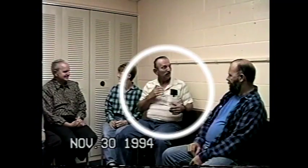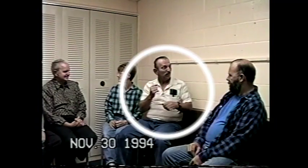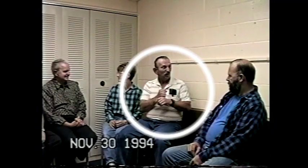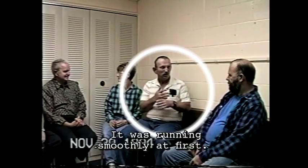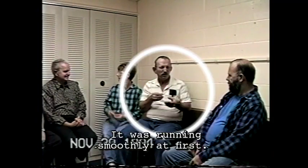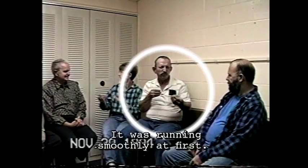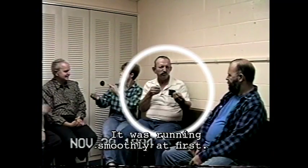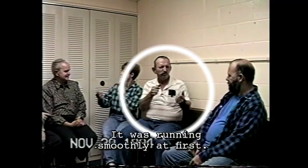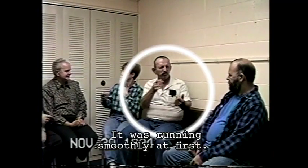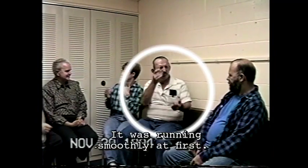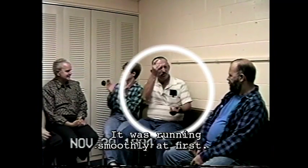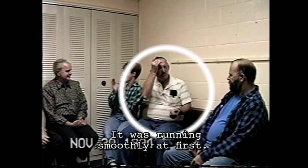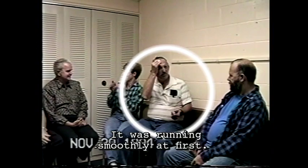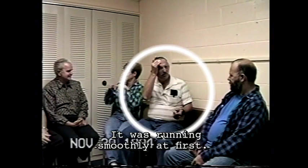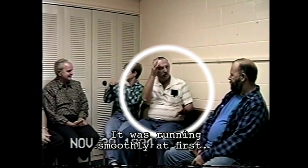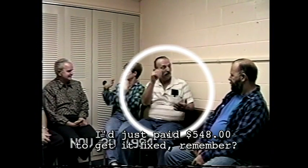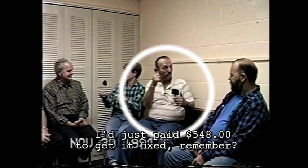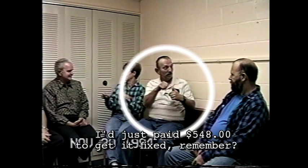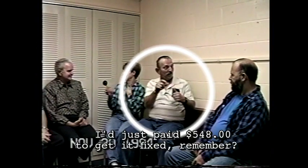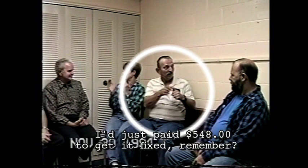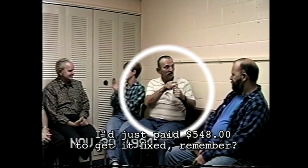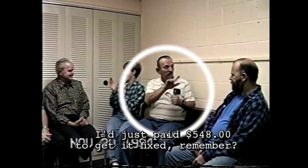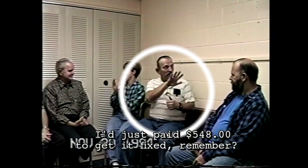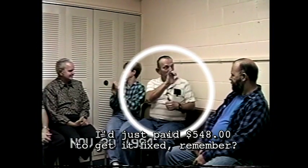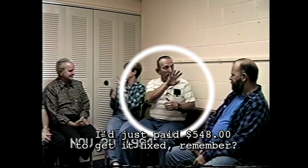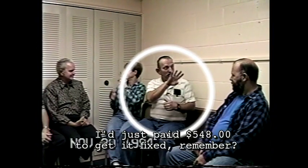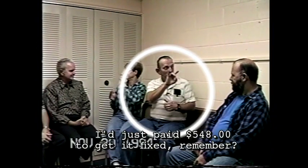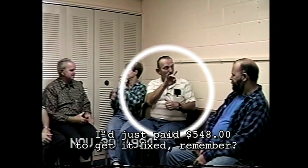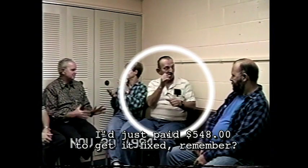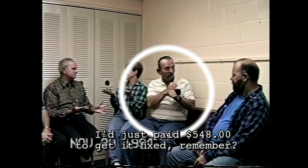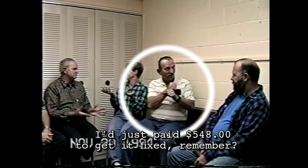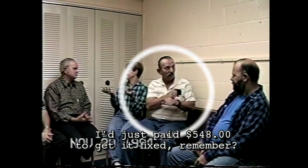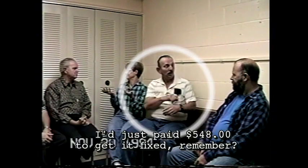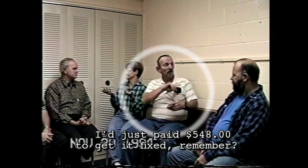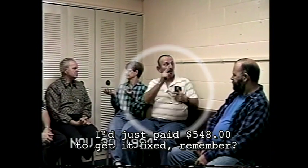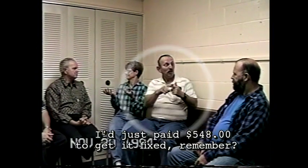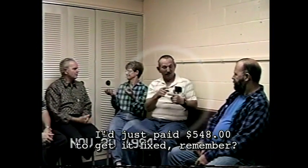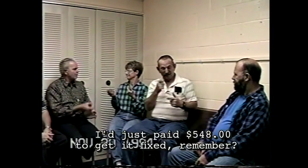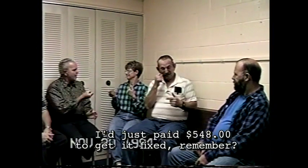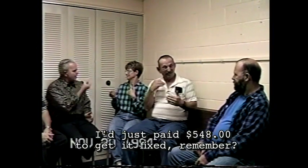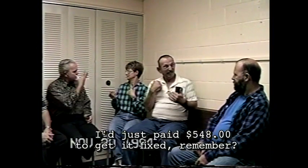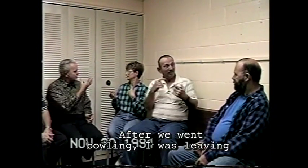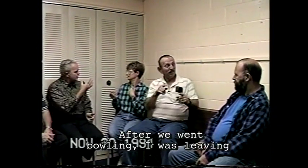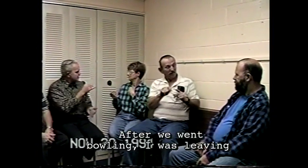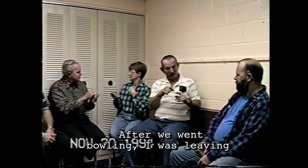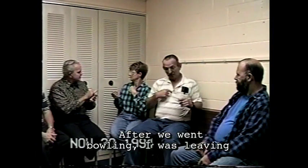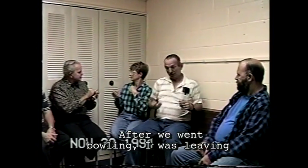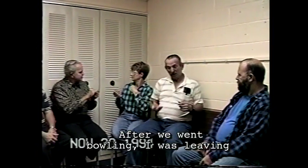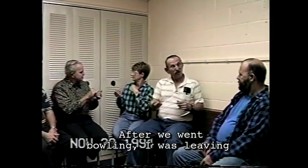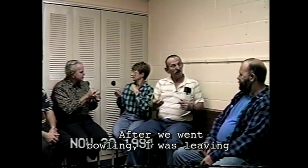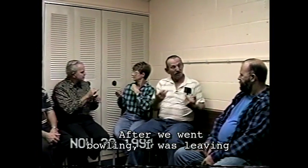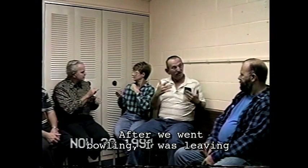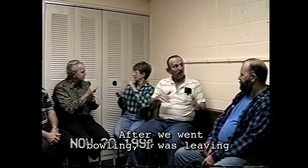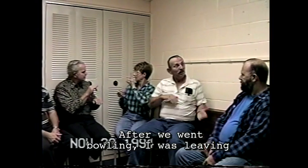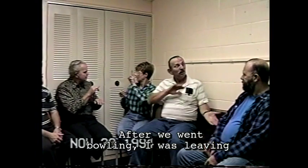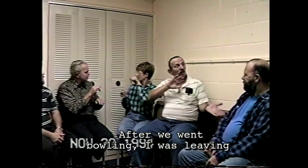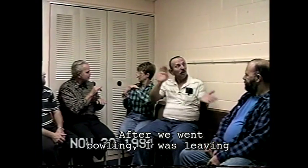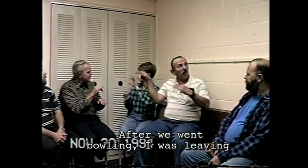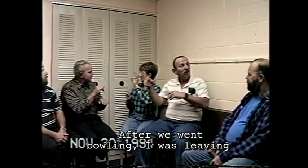It was running smoothly at first. I had just paid $548 to get it fixed, remember? After we went bowling, I was